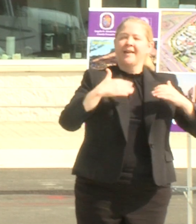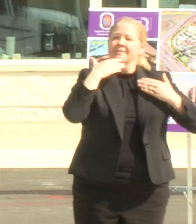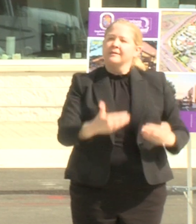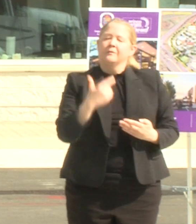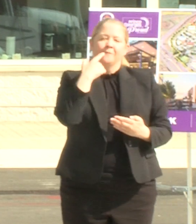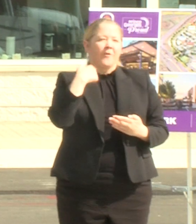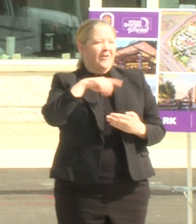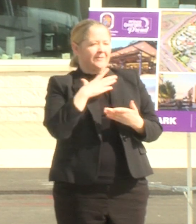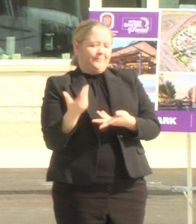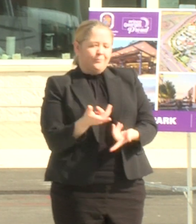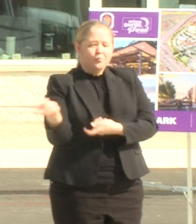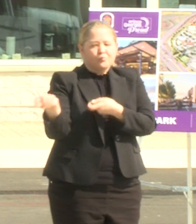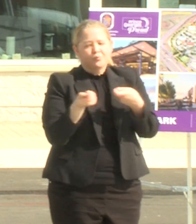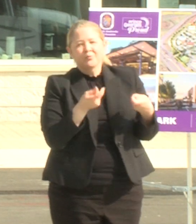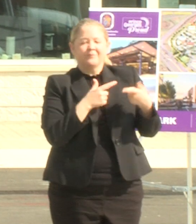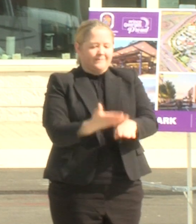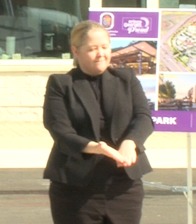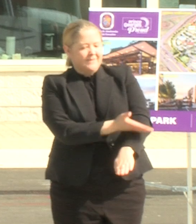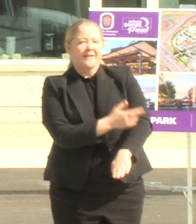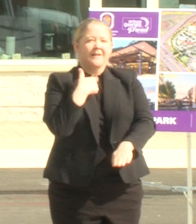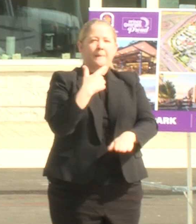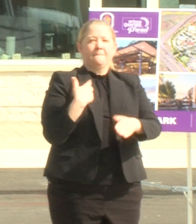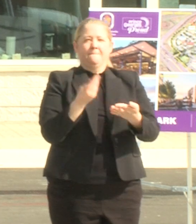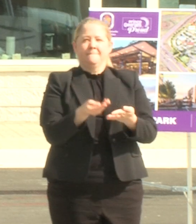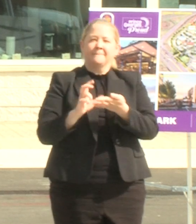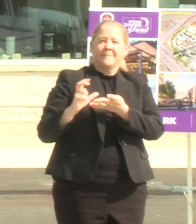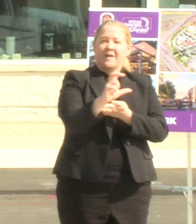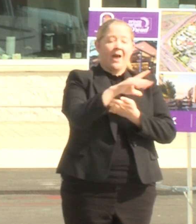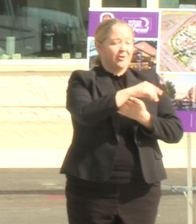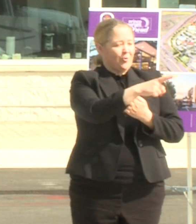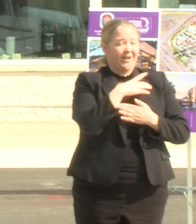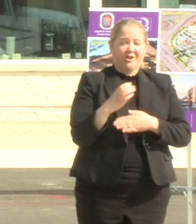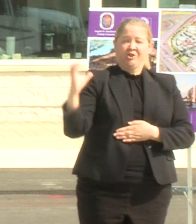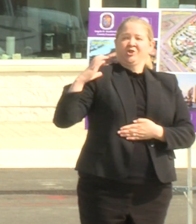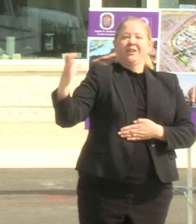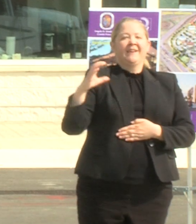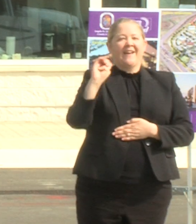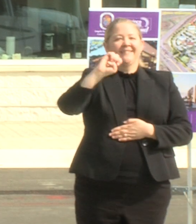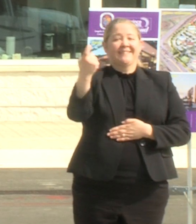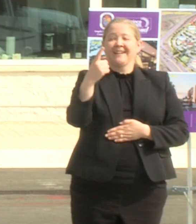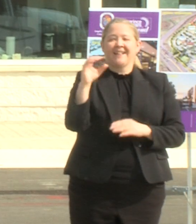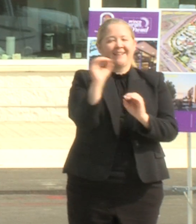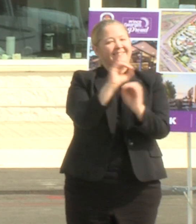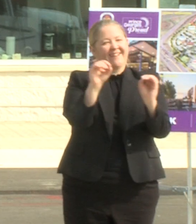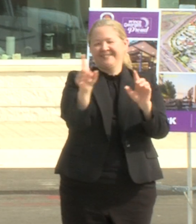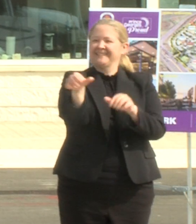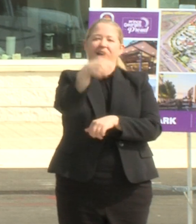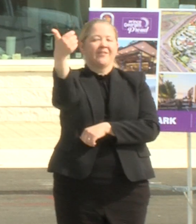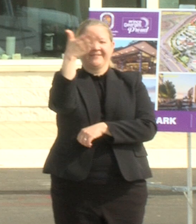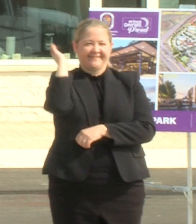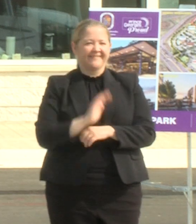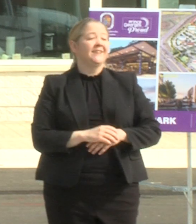area back and getting investment in it and you're the chief executive like no other definitely so in